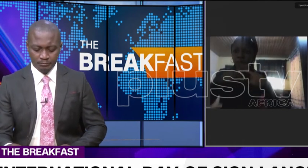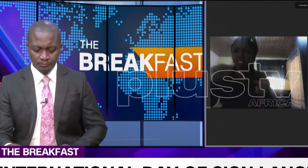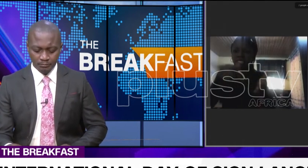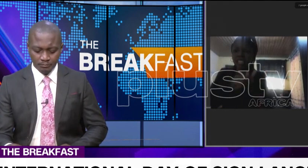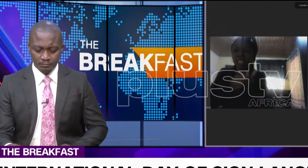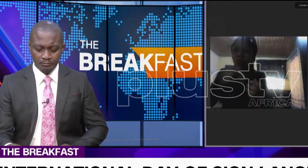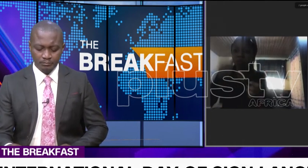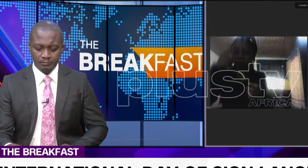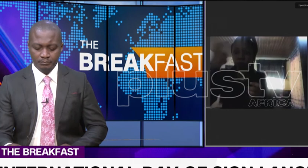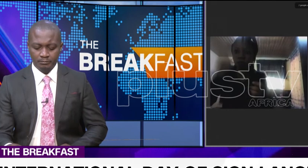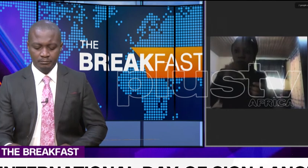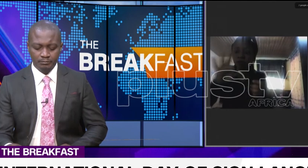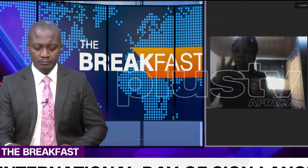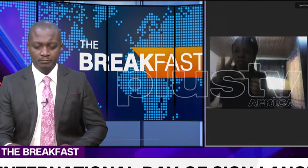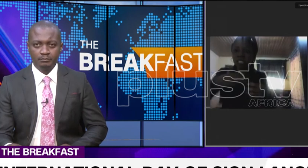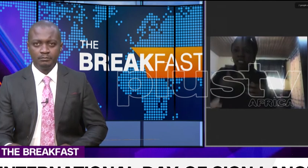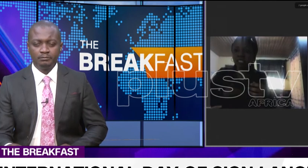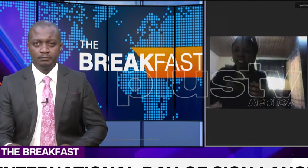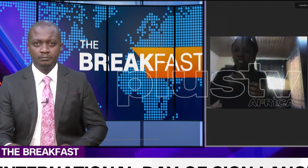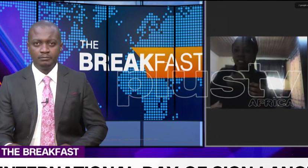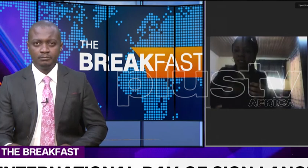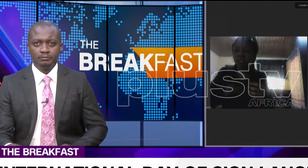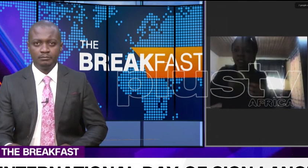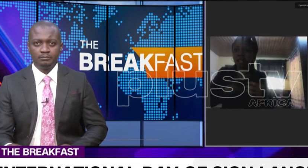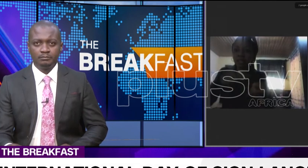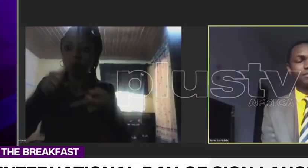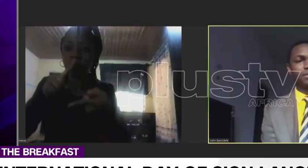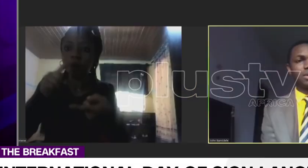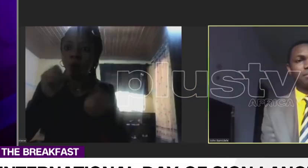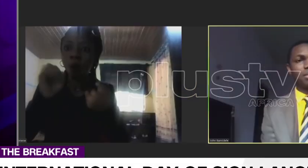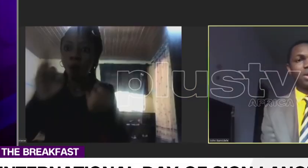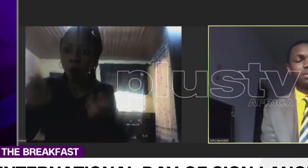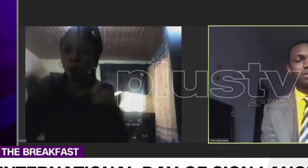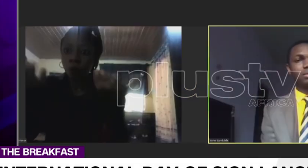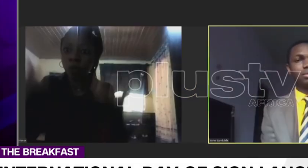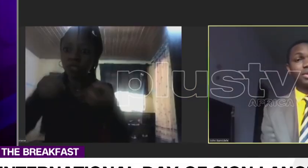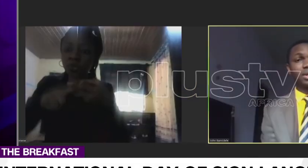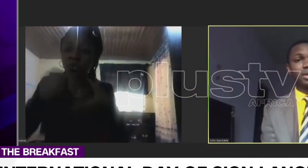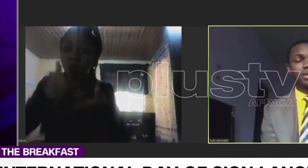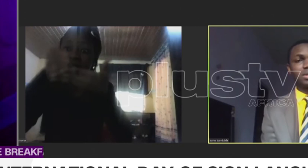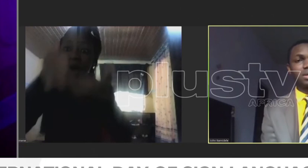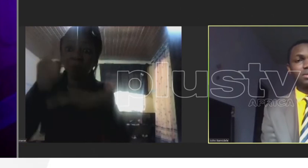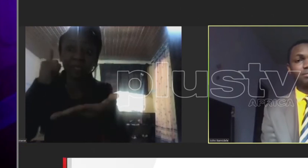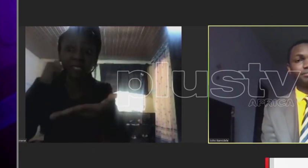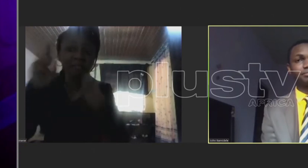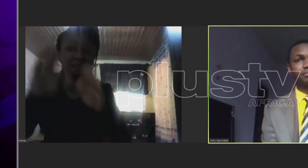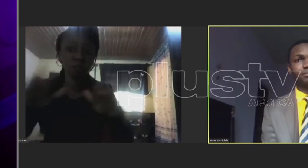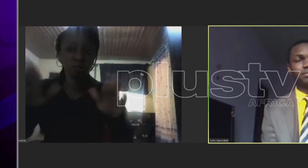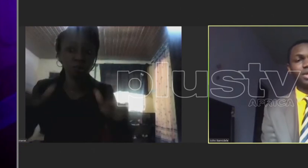can see a lot of impact on the deaf. The one good thing is that if the